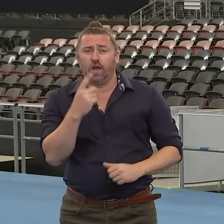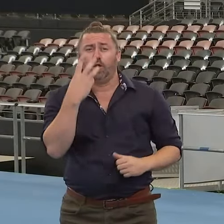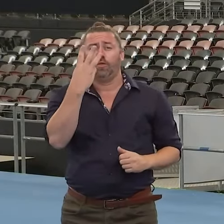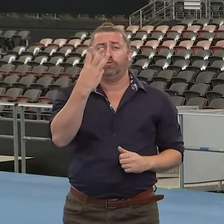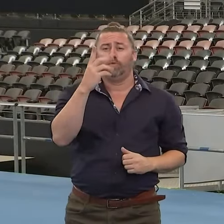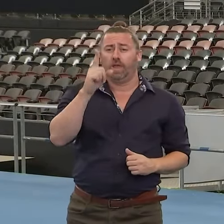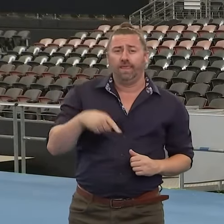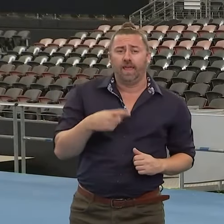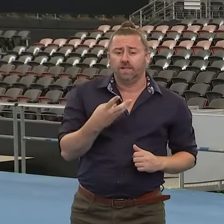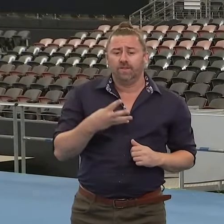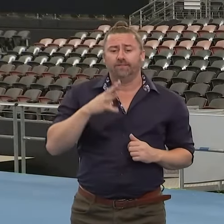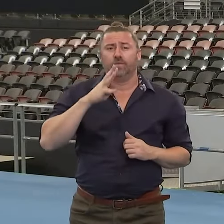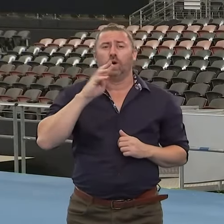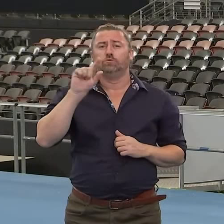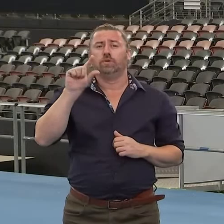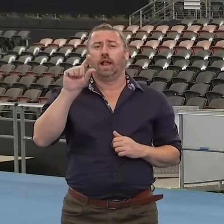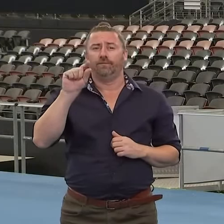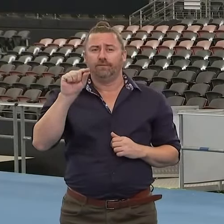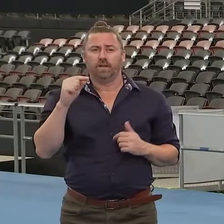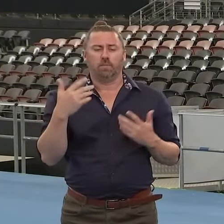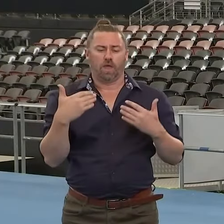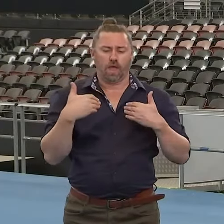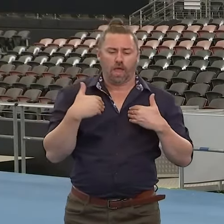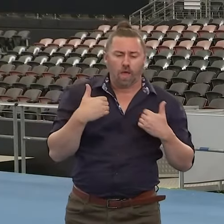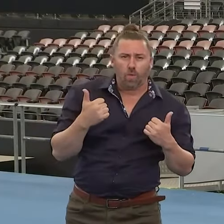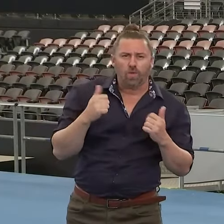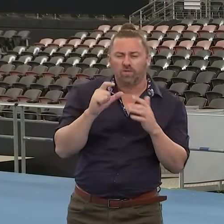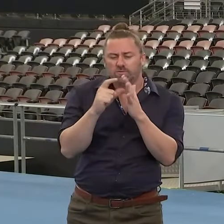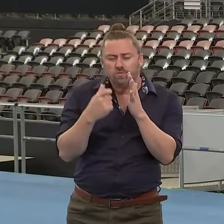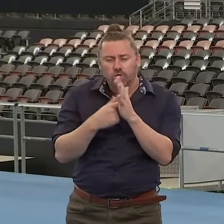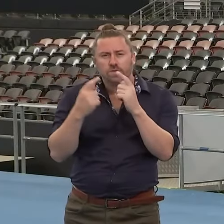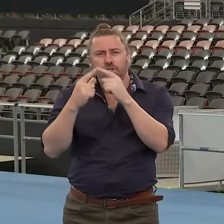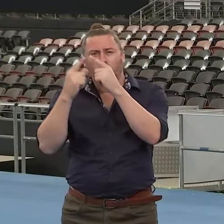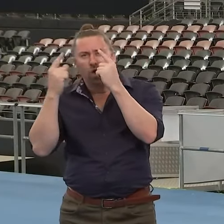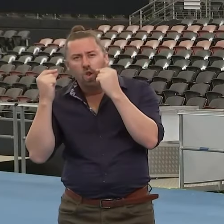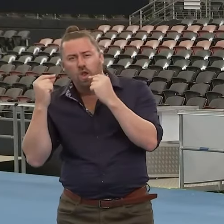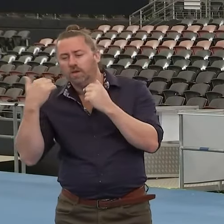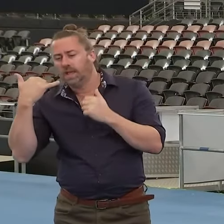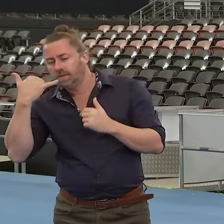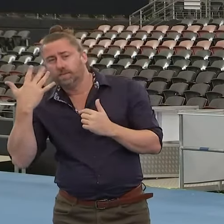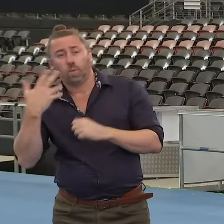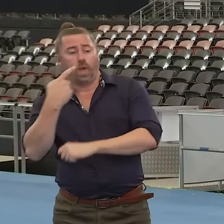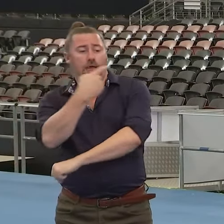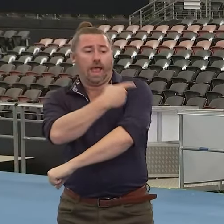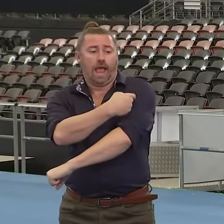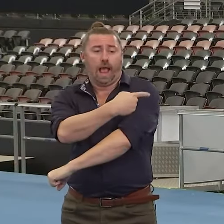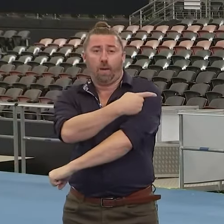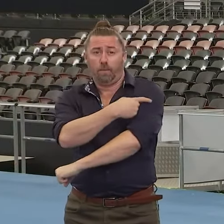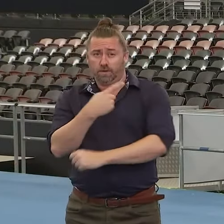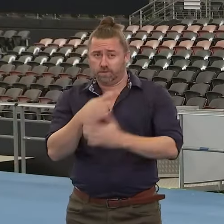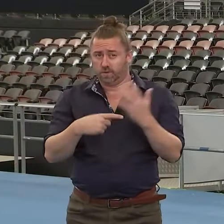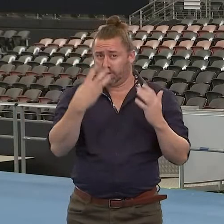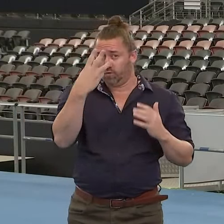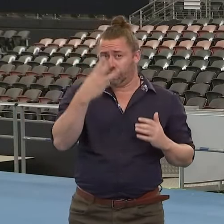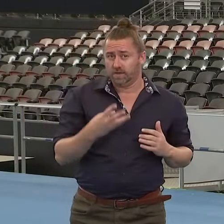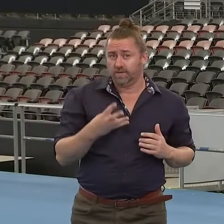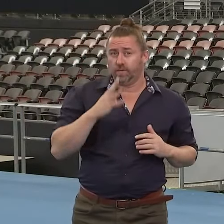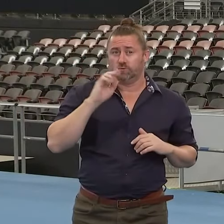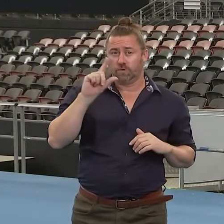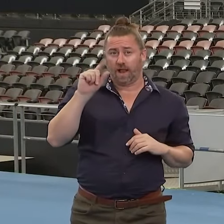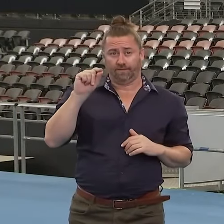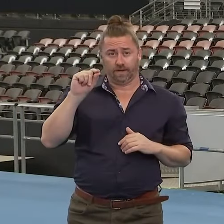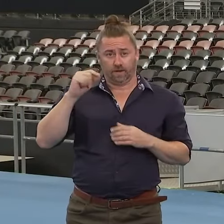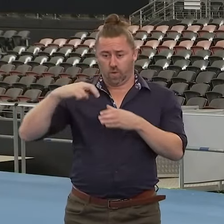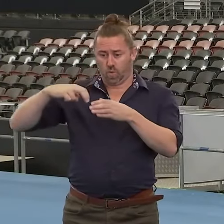health and ambulance staff who are either positive or quarantining. And that's a significant